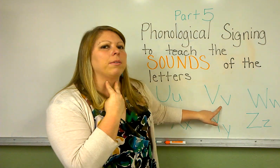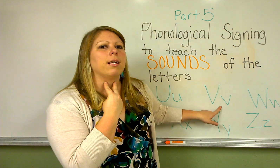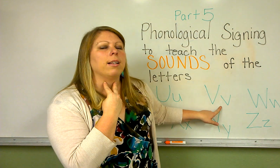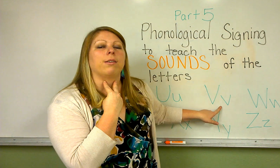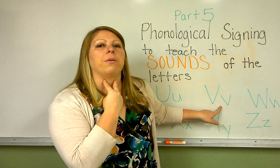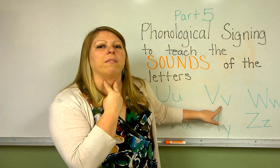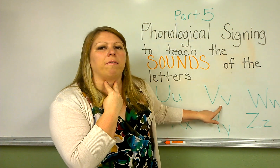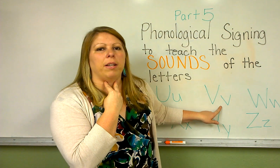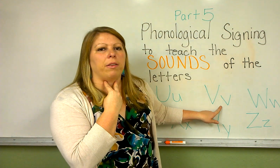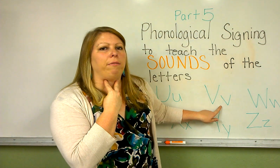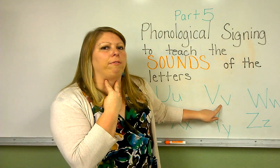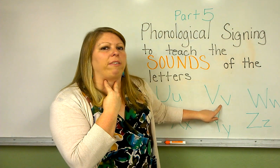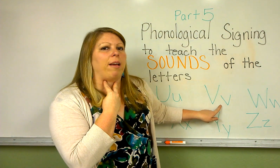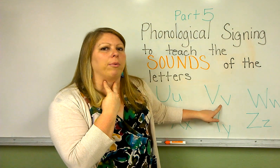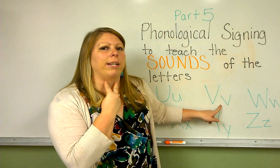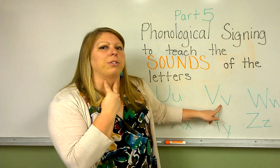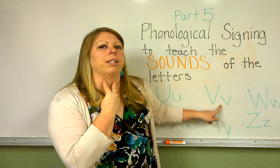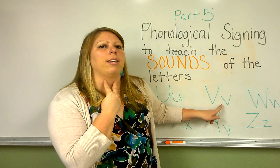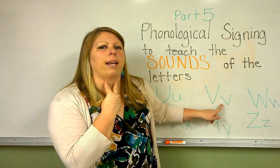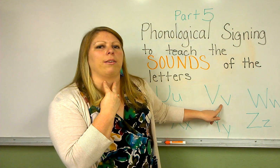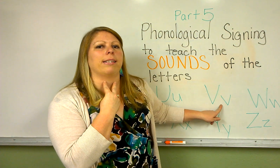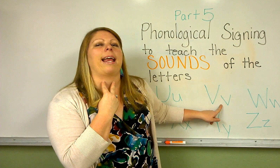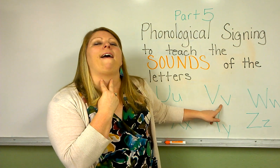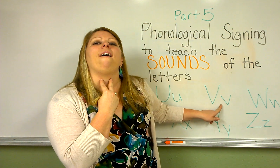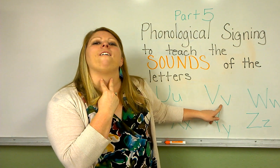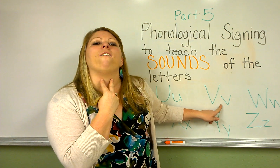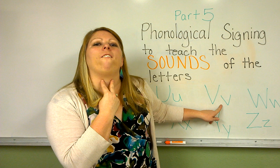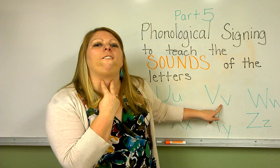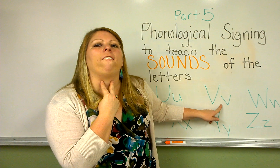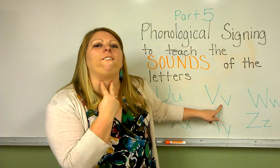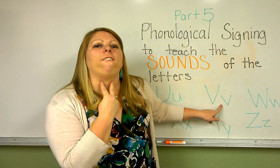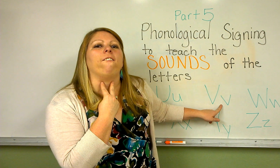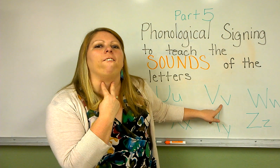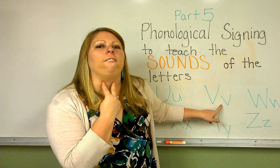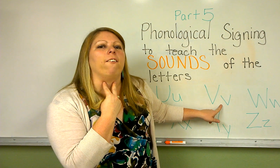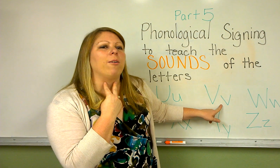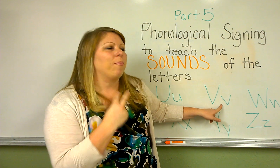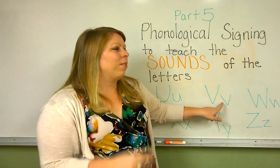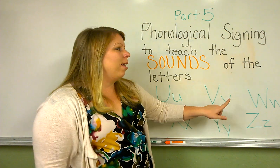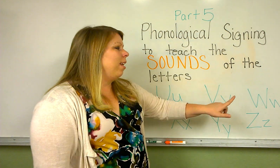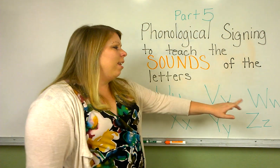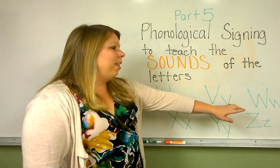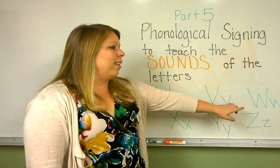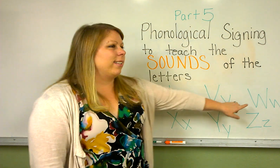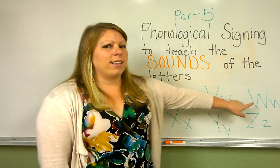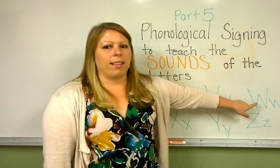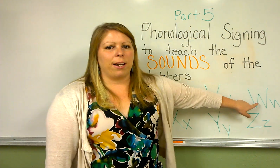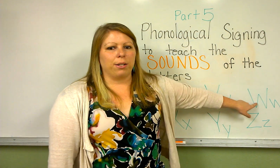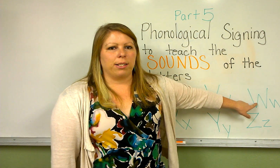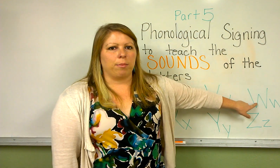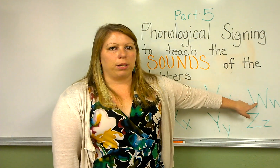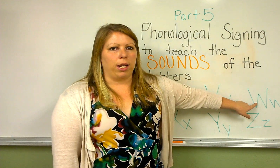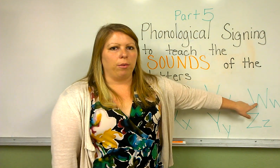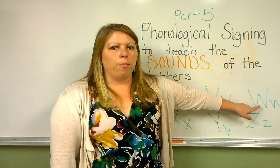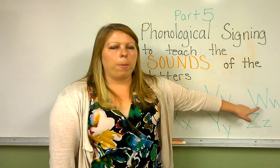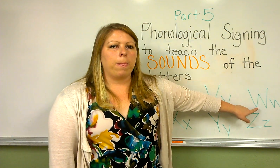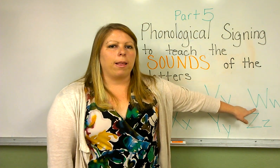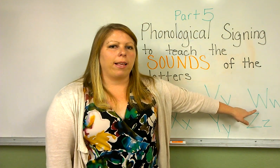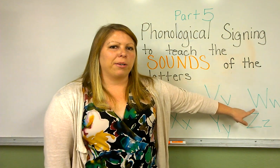You so you can feel the vibration, and you say uh. This is the letter W. The letter